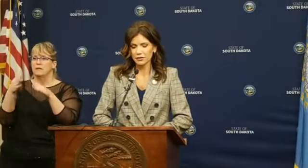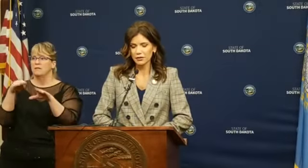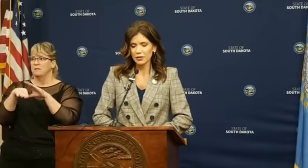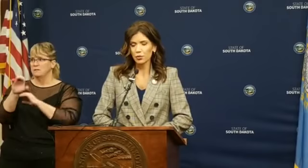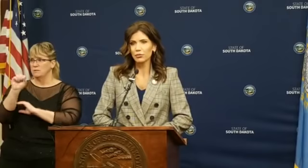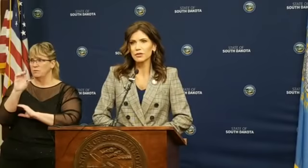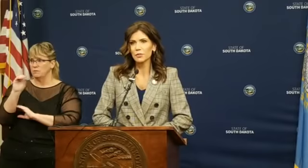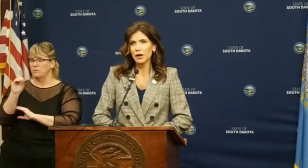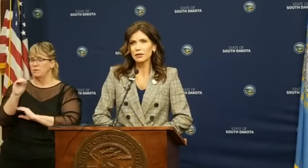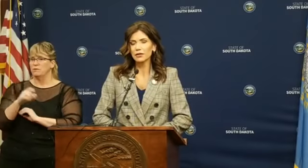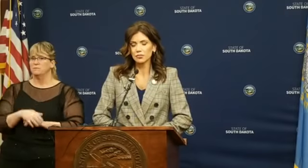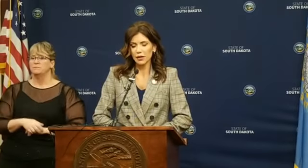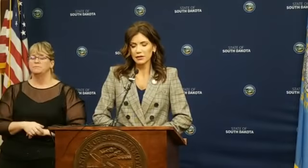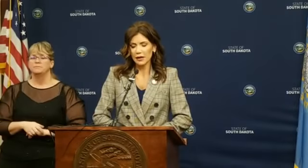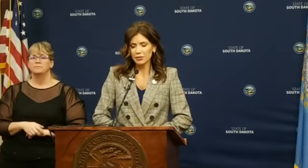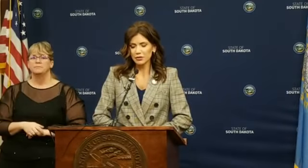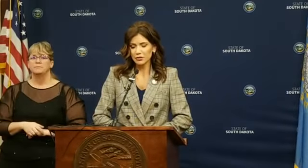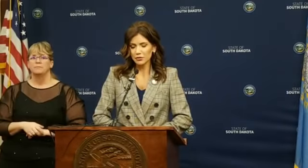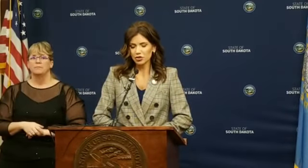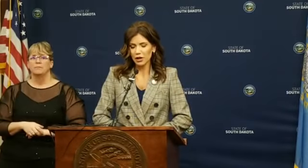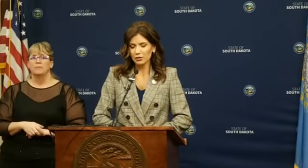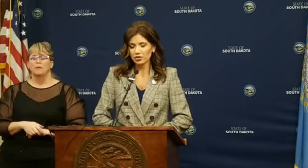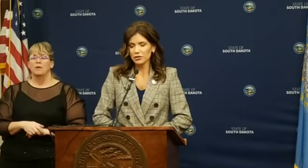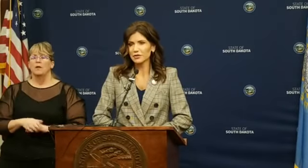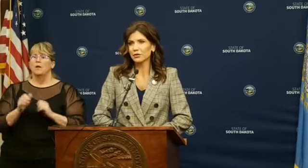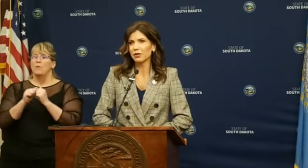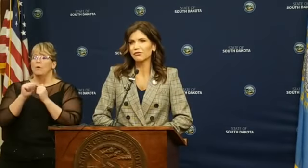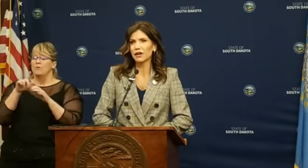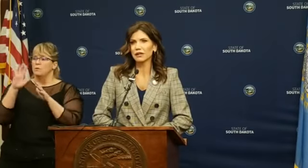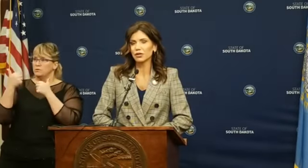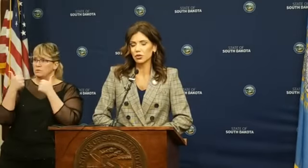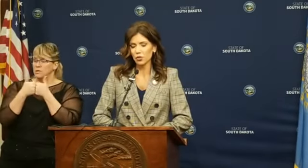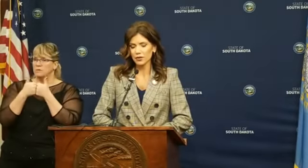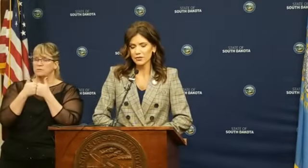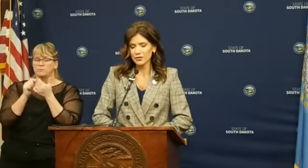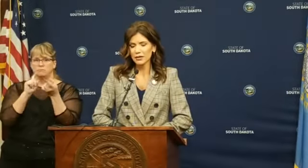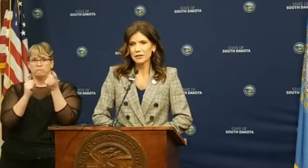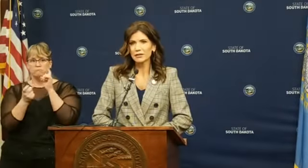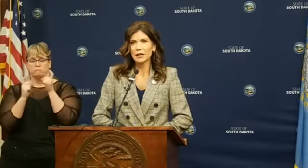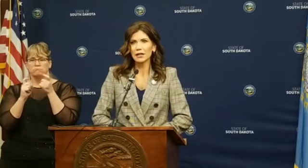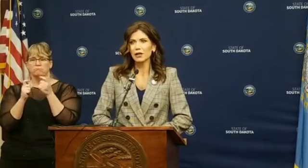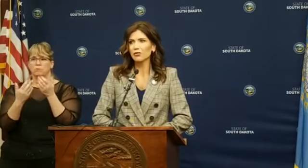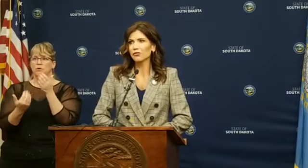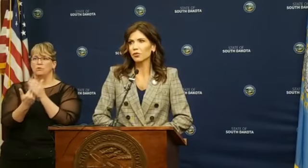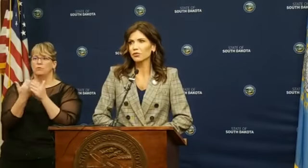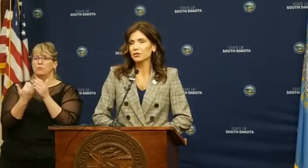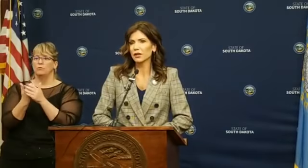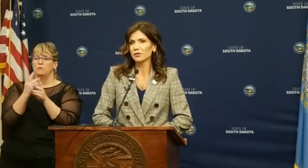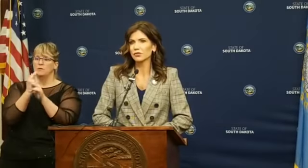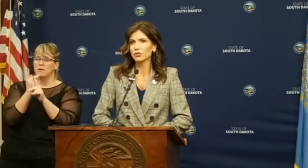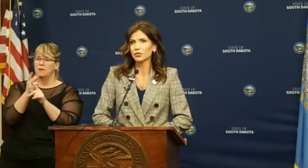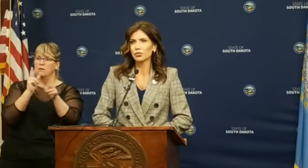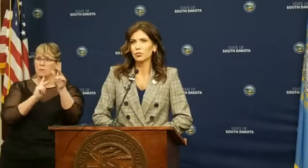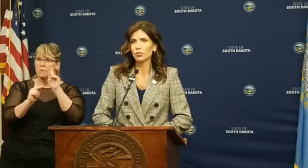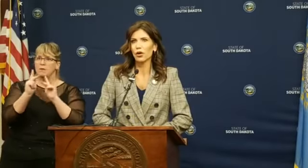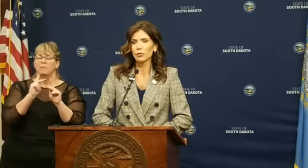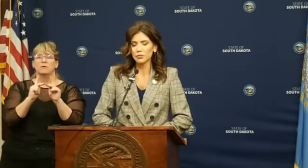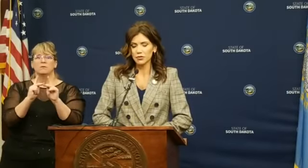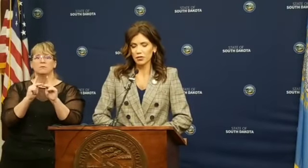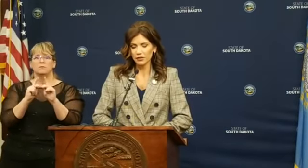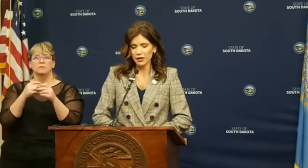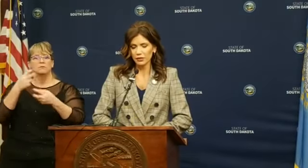state. We responded by adapting to those challenges and by finding new ways to take care of folks and to